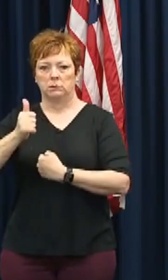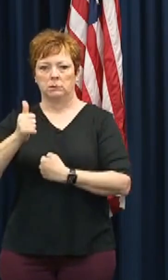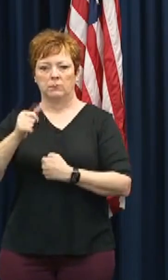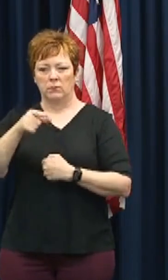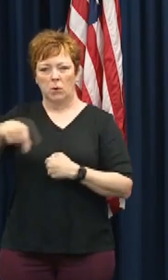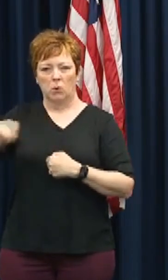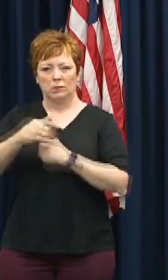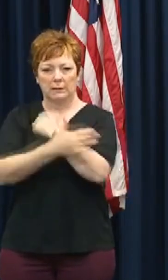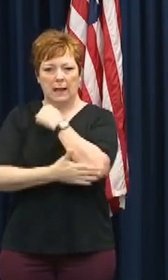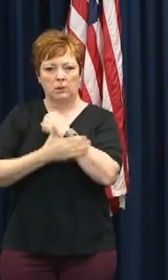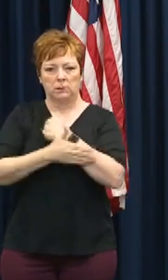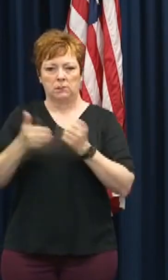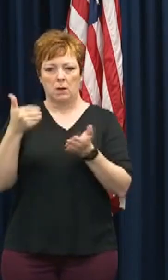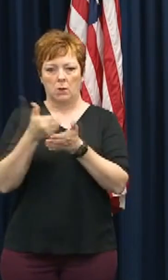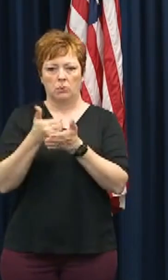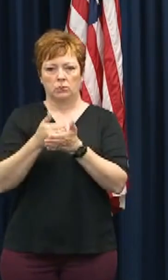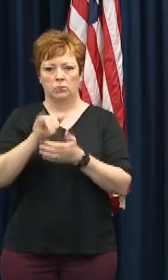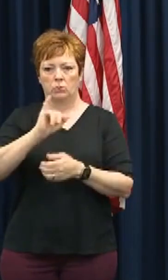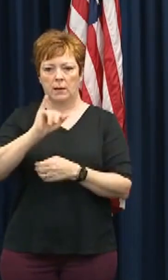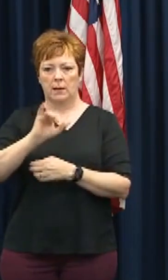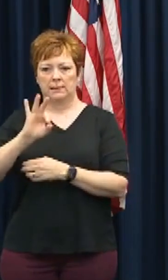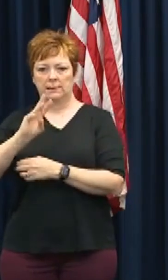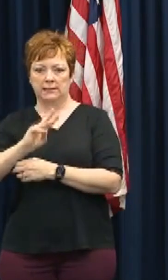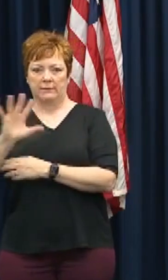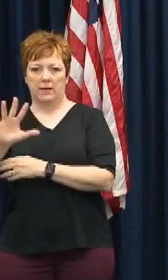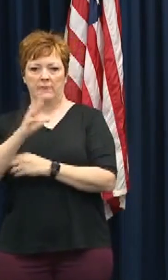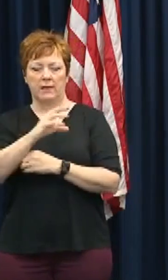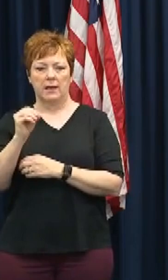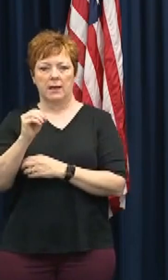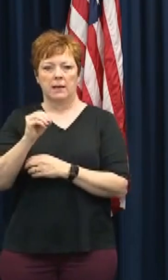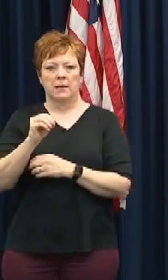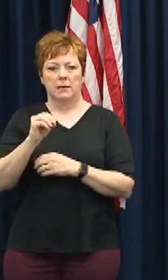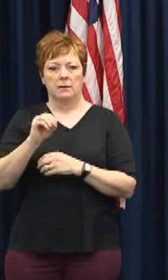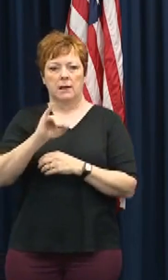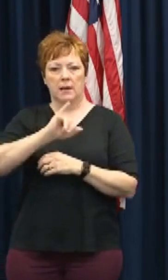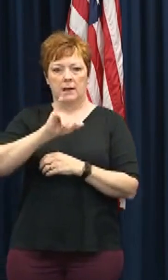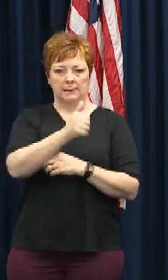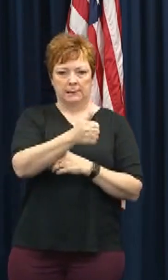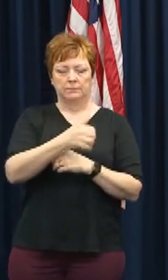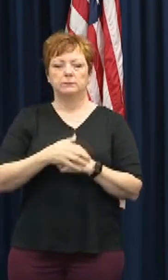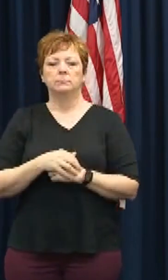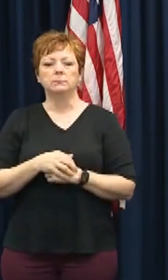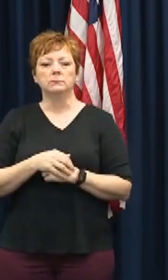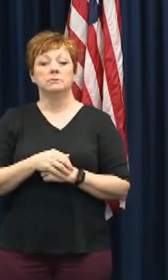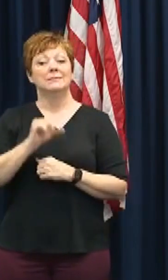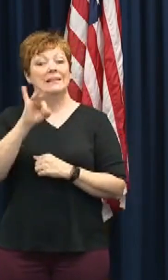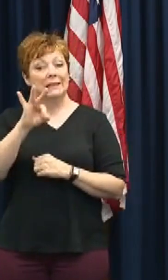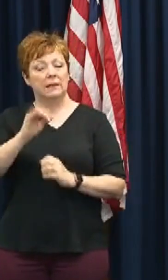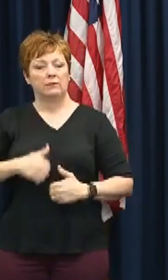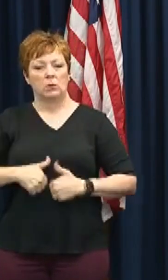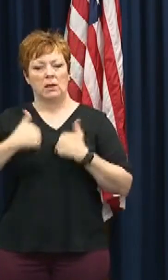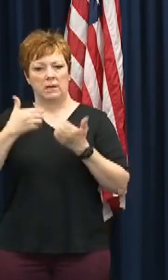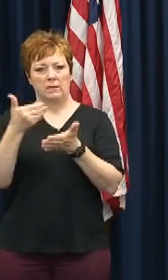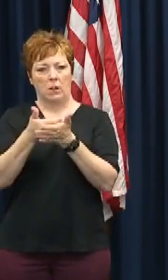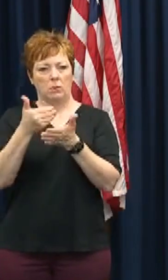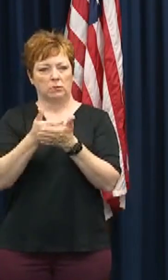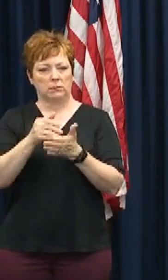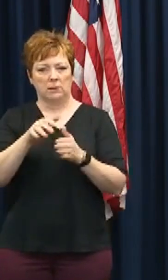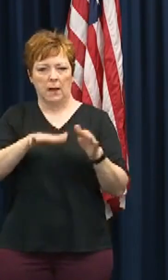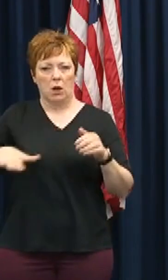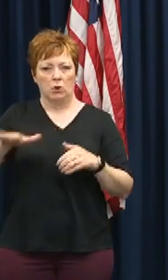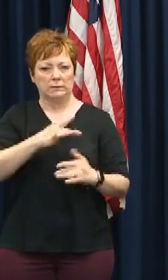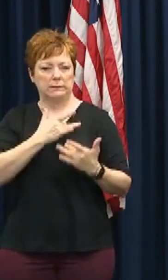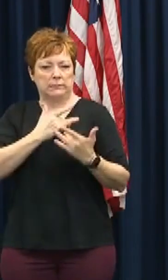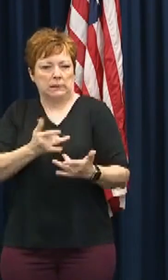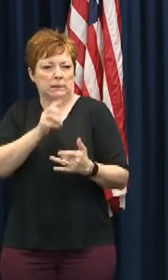and the I-85 corridors. If you are in a low-lying area or a flood-prone area, get to a safer place and